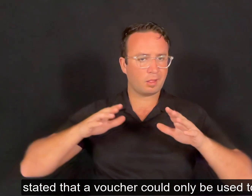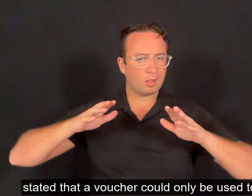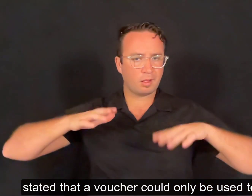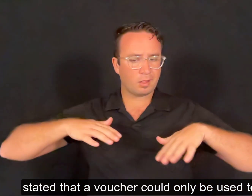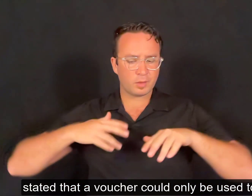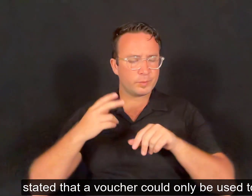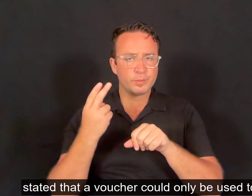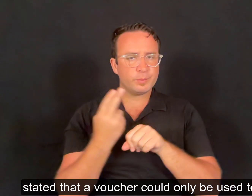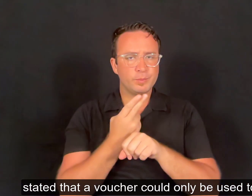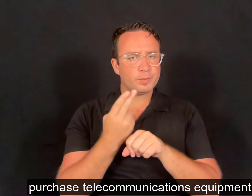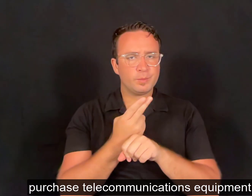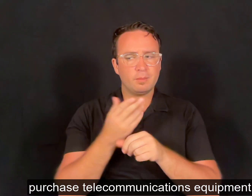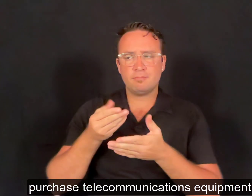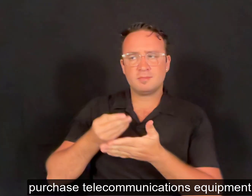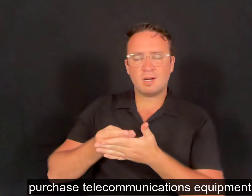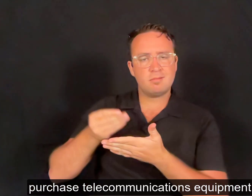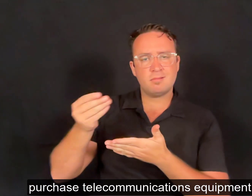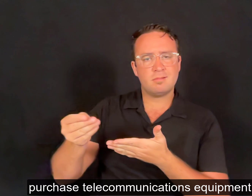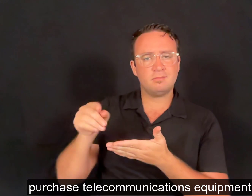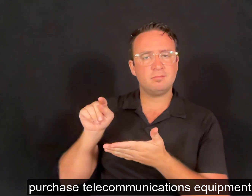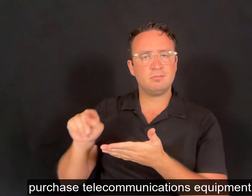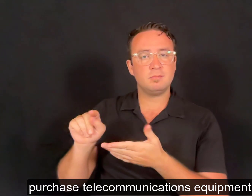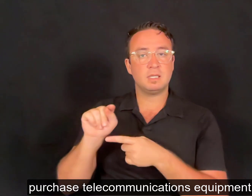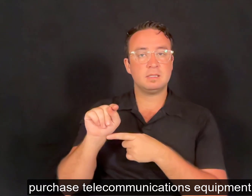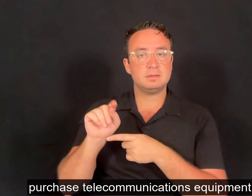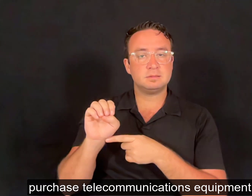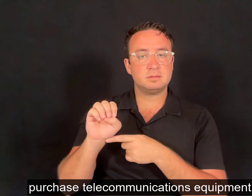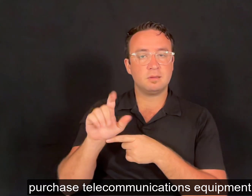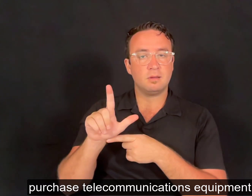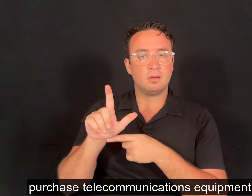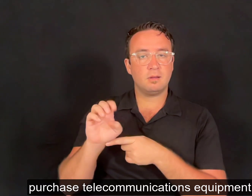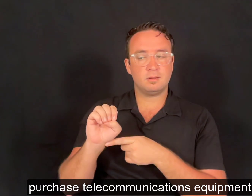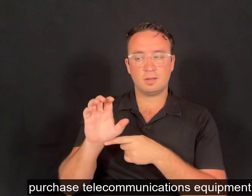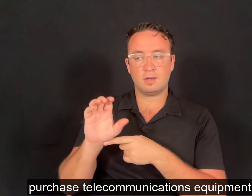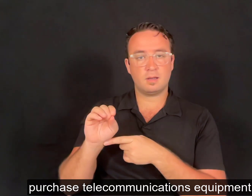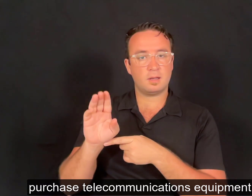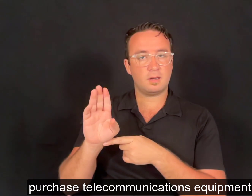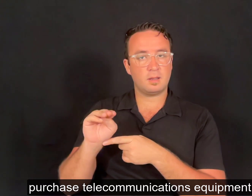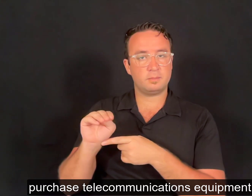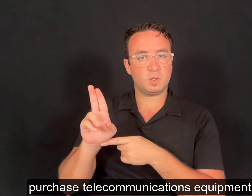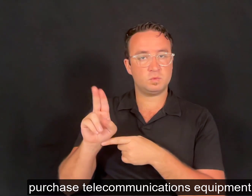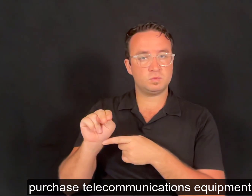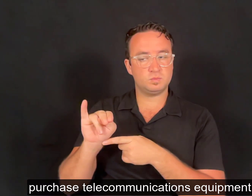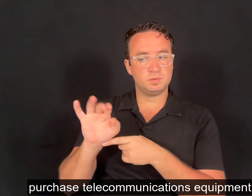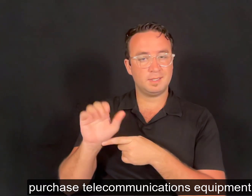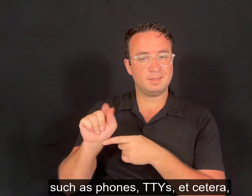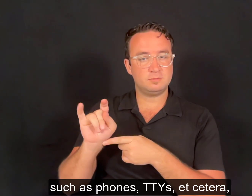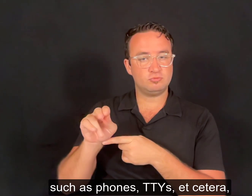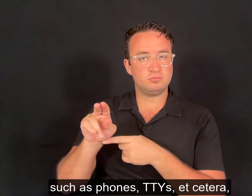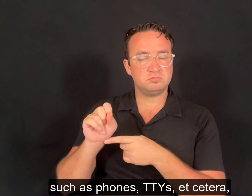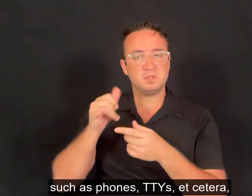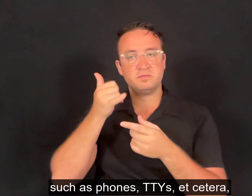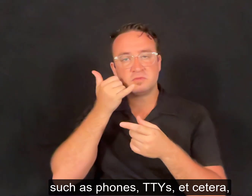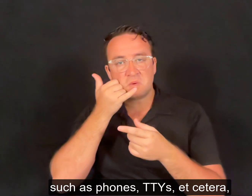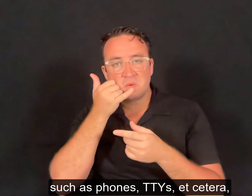be used to purchase telecommunications equipment, such as phones,